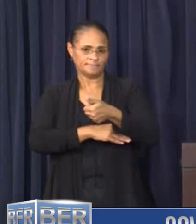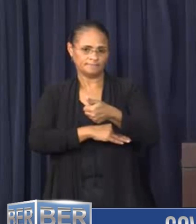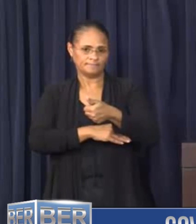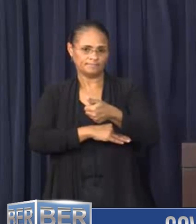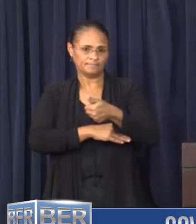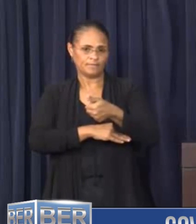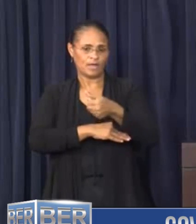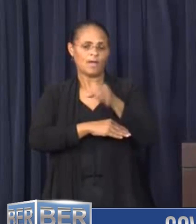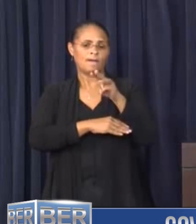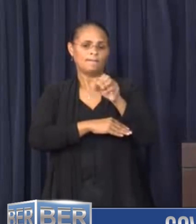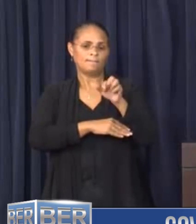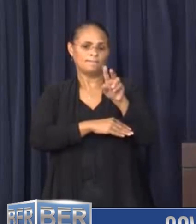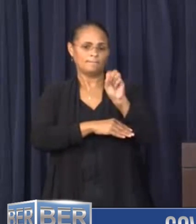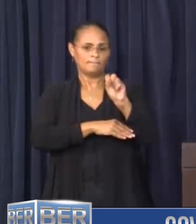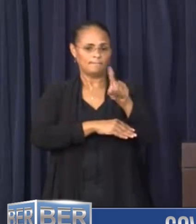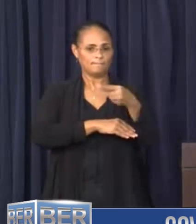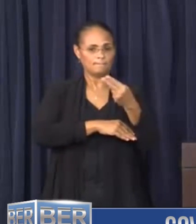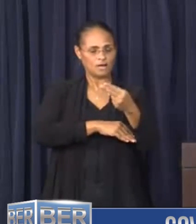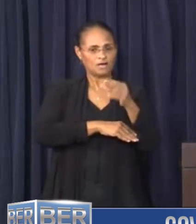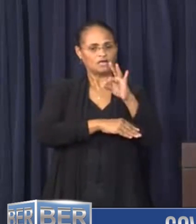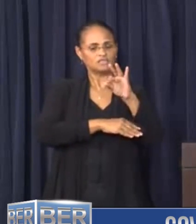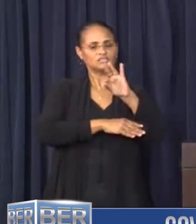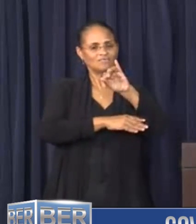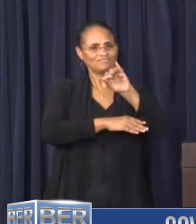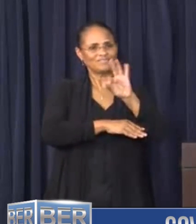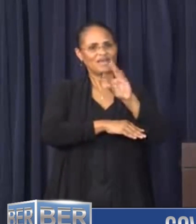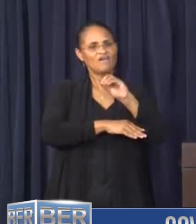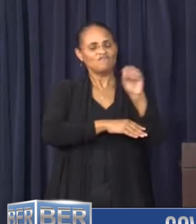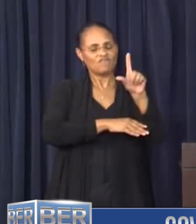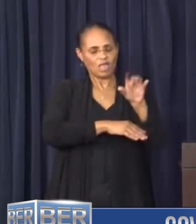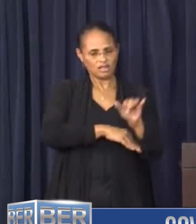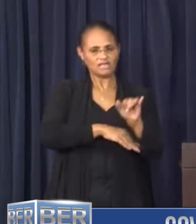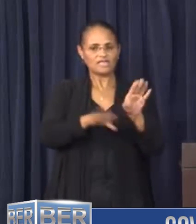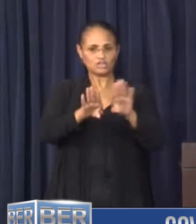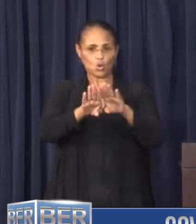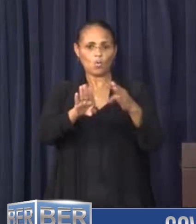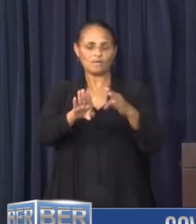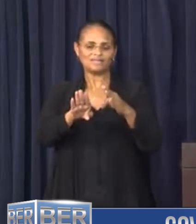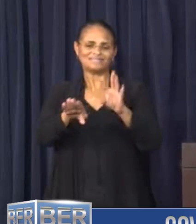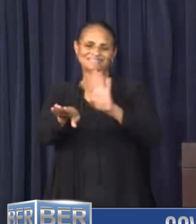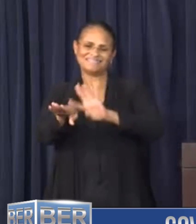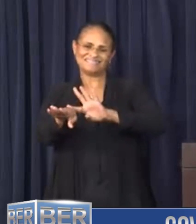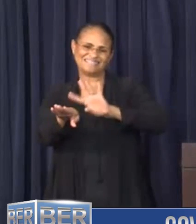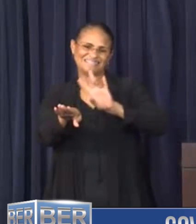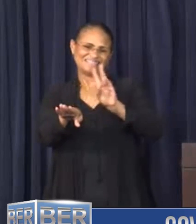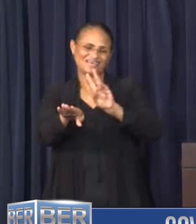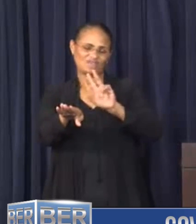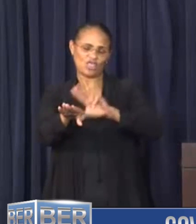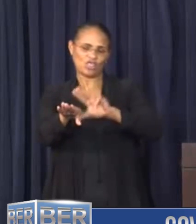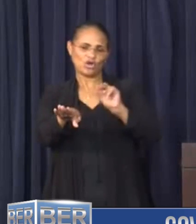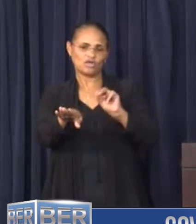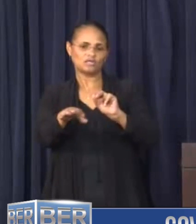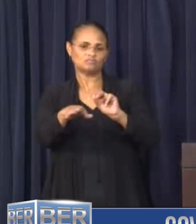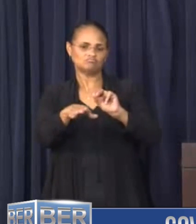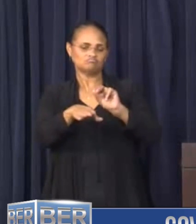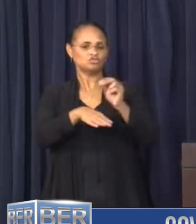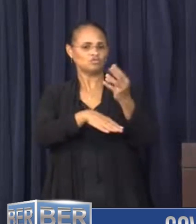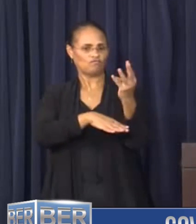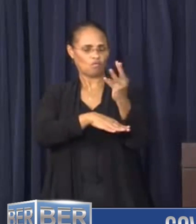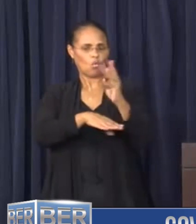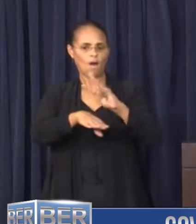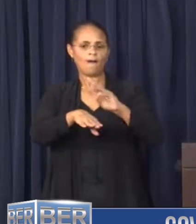Marsh Folly is open for trash collection and the times are 7.30 a.m. until 4 p.m.